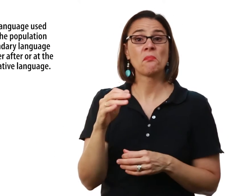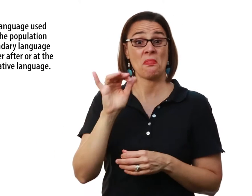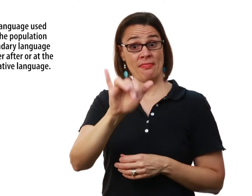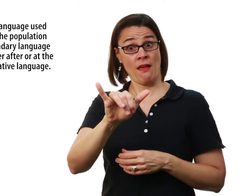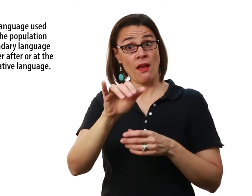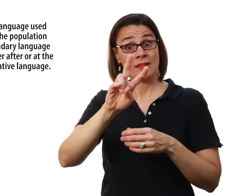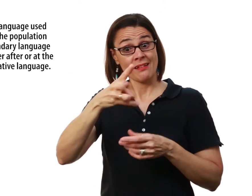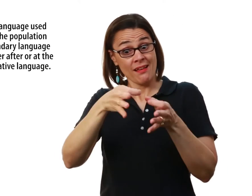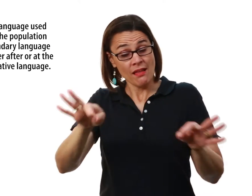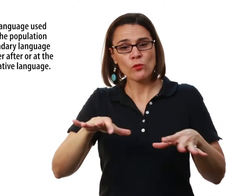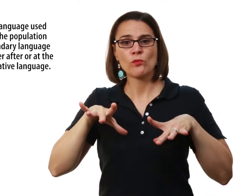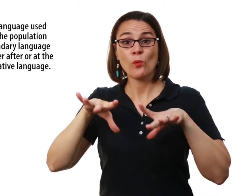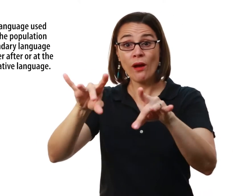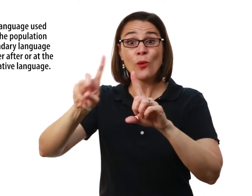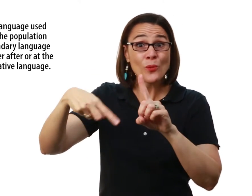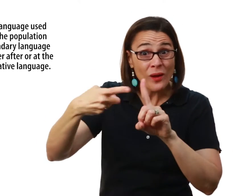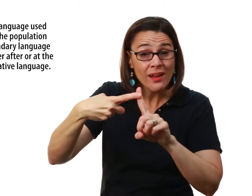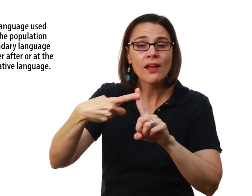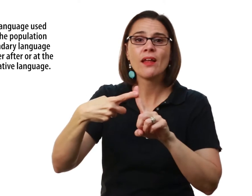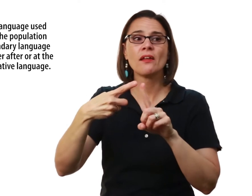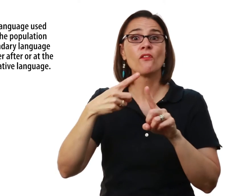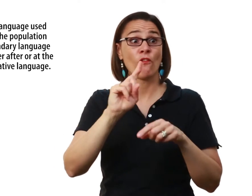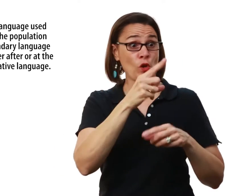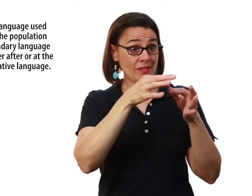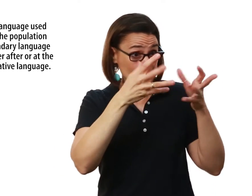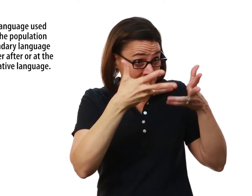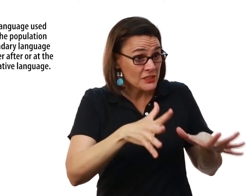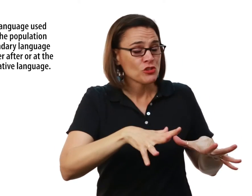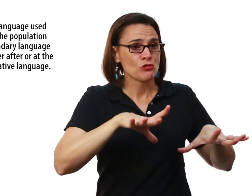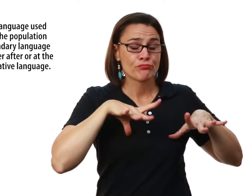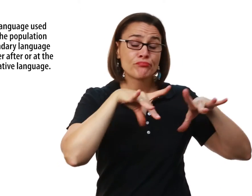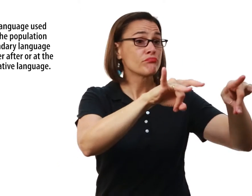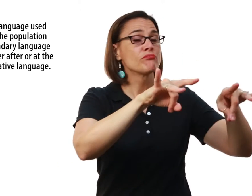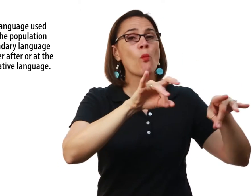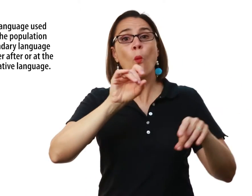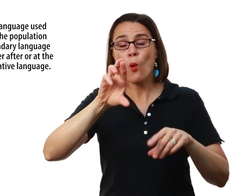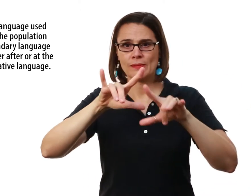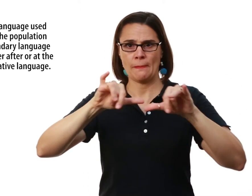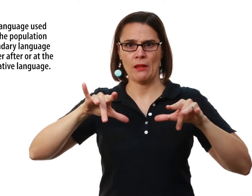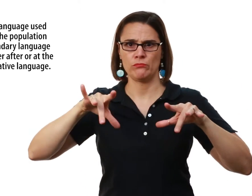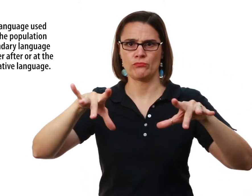And is acquired either independently or at the same time